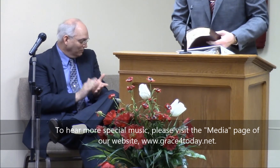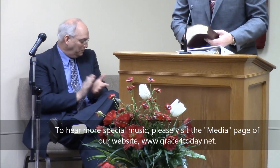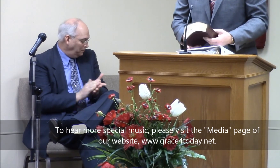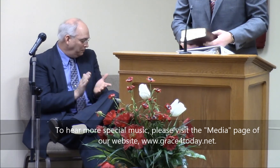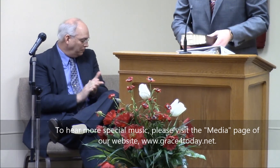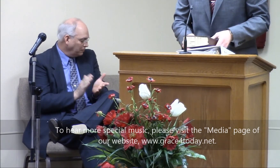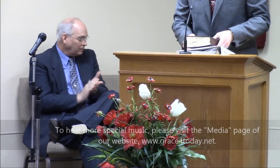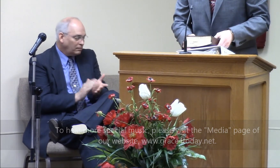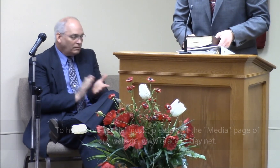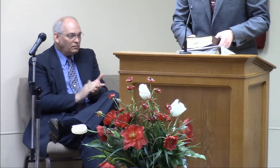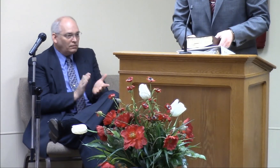The Thank